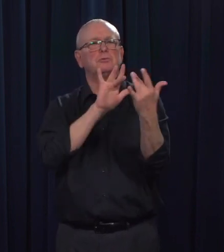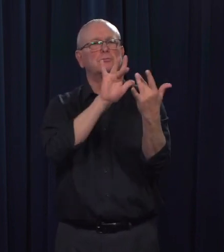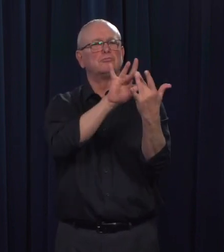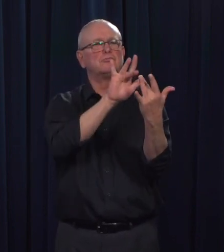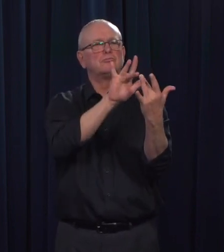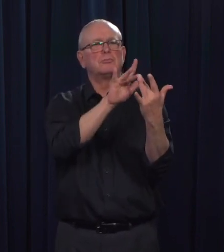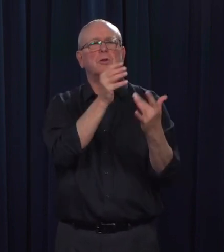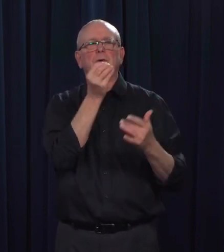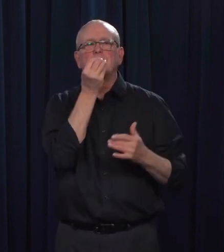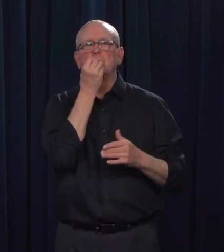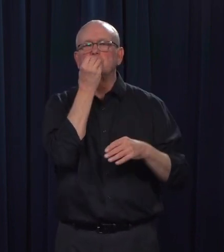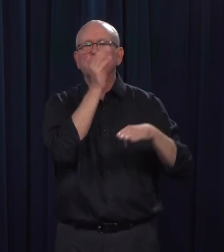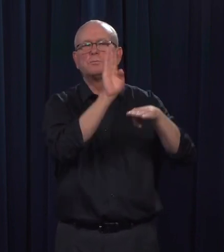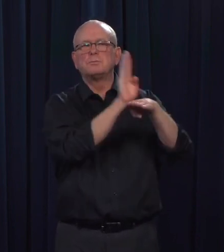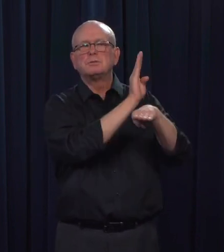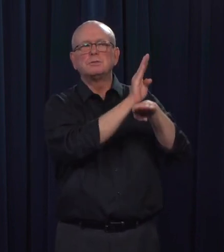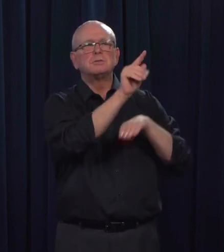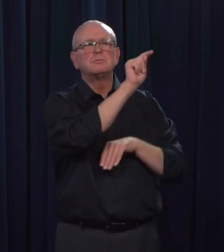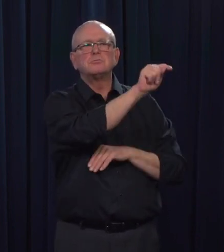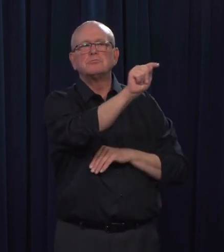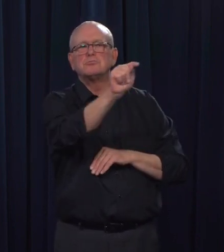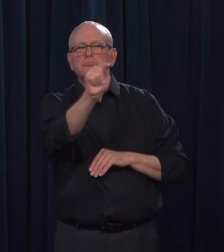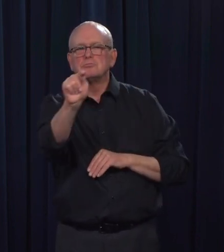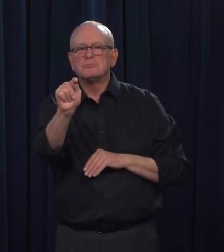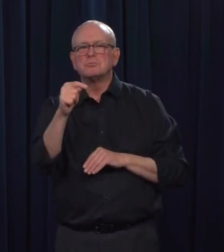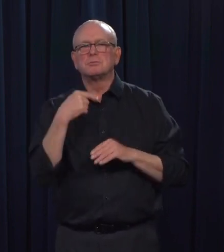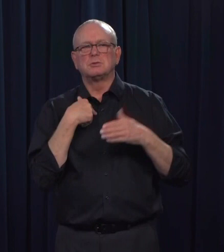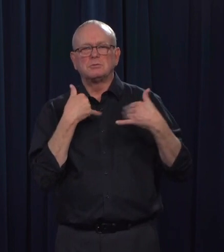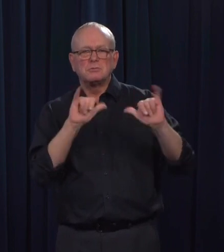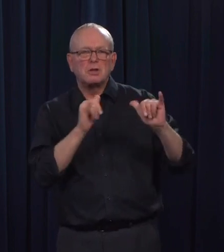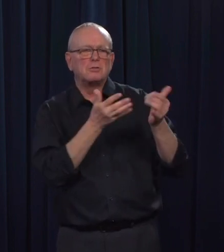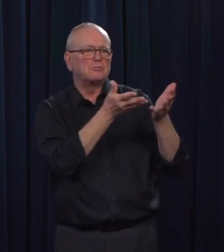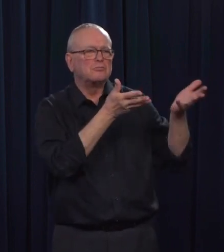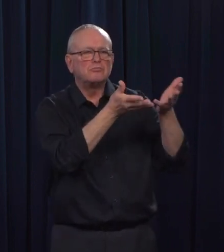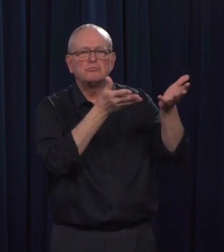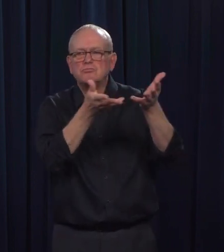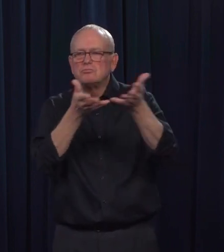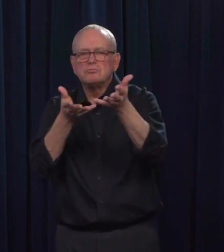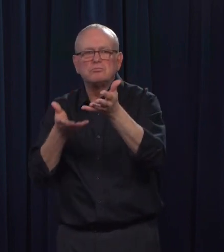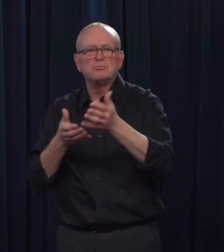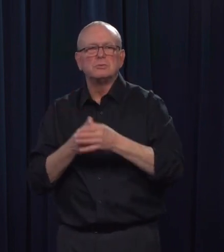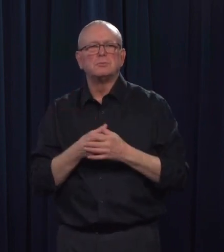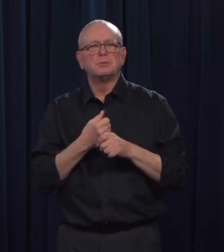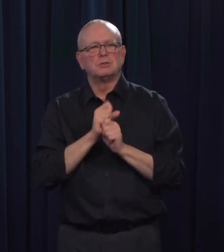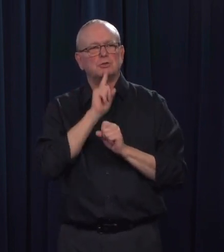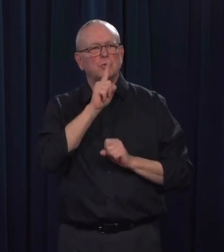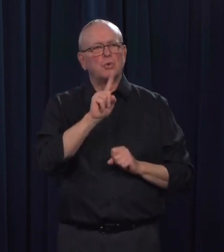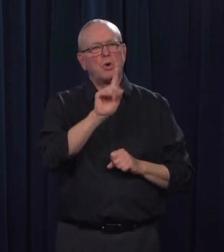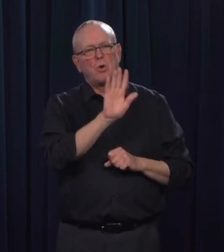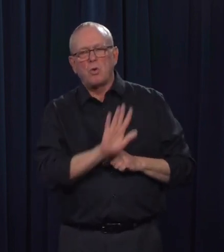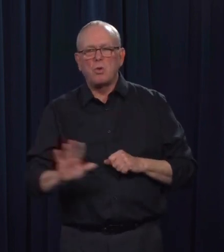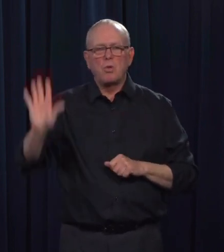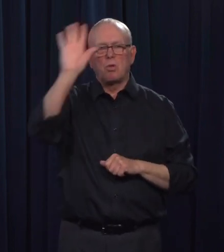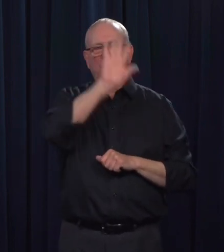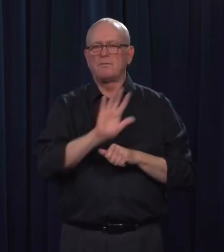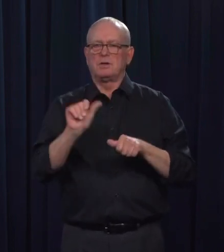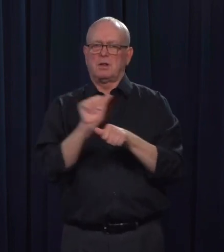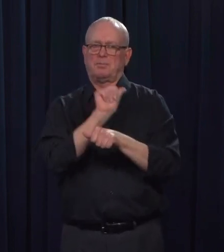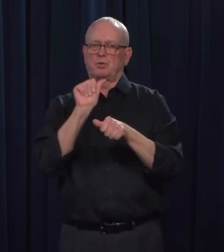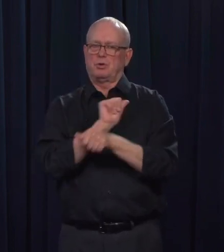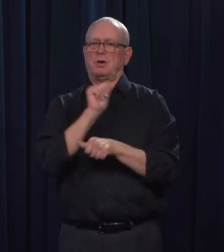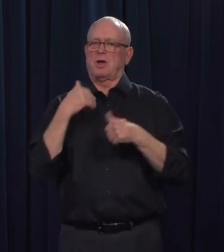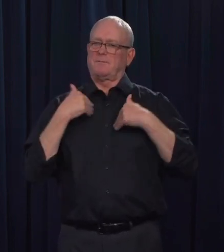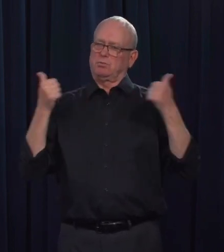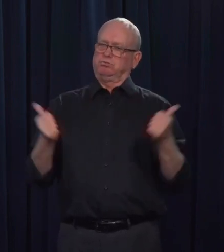necessary steps are being taken to make sure people have what they need. To ensure Alberta's food supply systems are maintained,